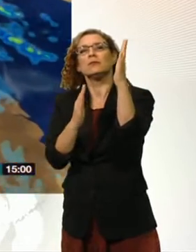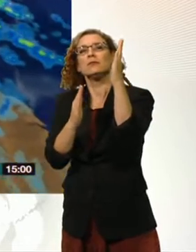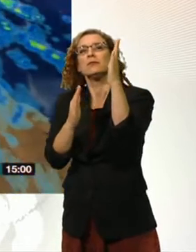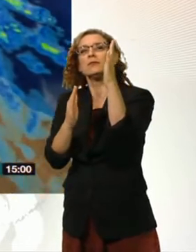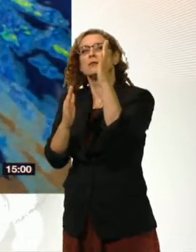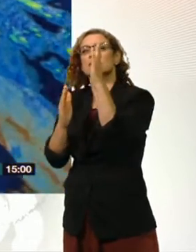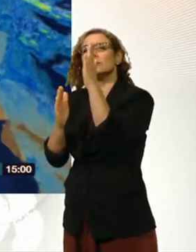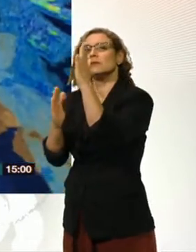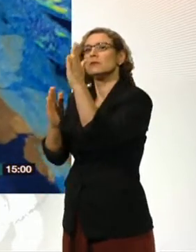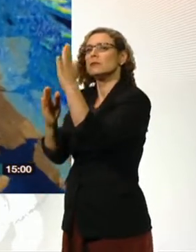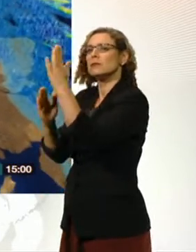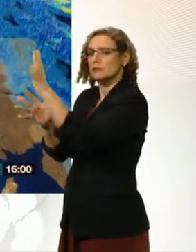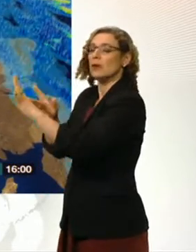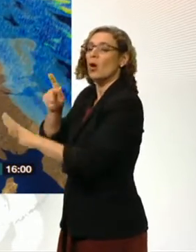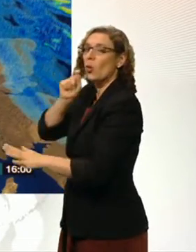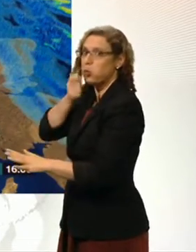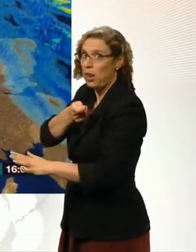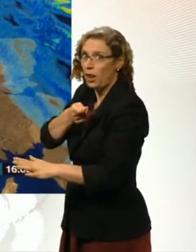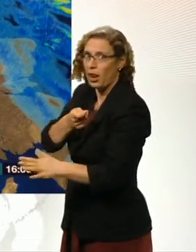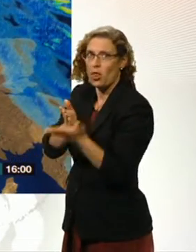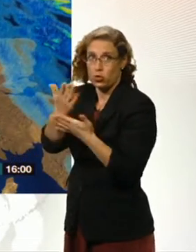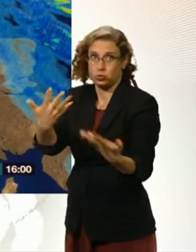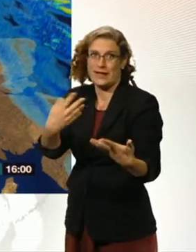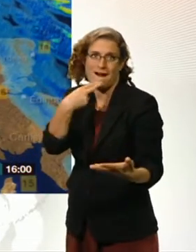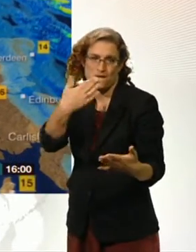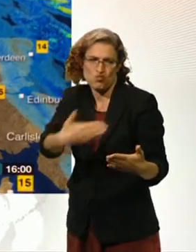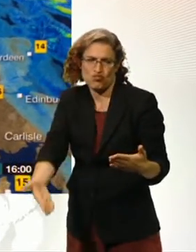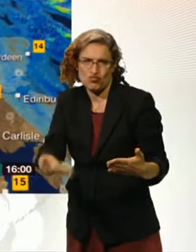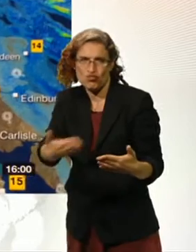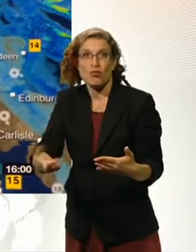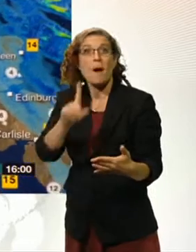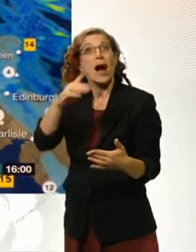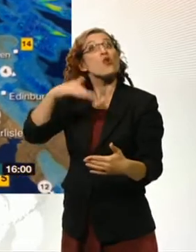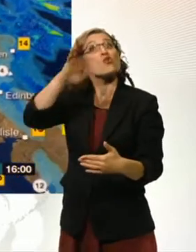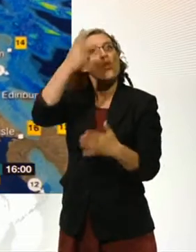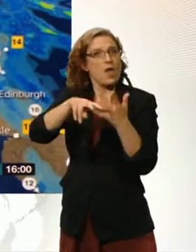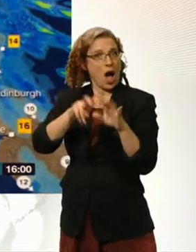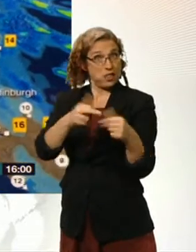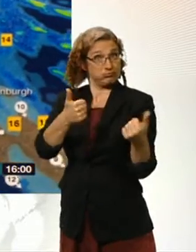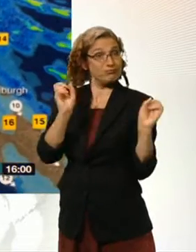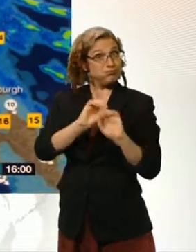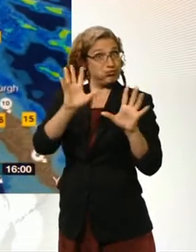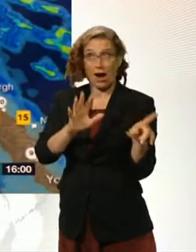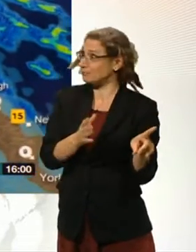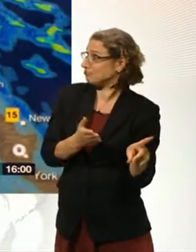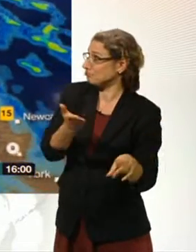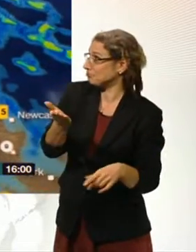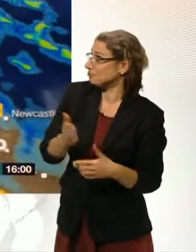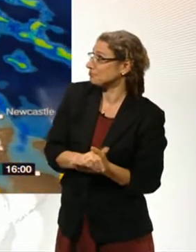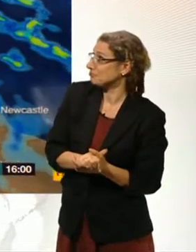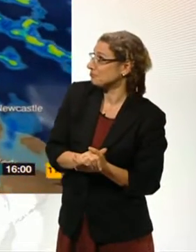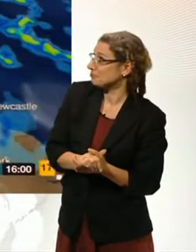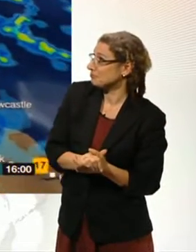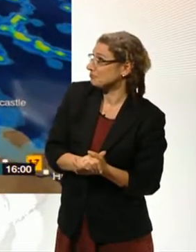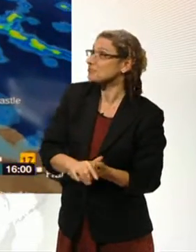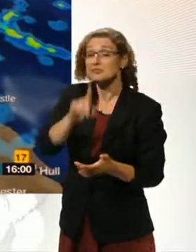to ease away through the afternoon and actually, the best of the brightness today into Northern Ireland. Not too bad here. A few isolated showers into north-west